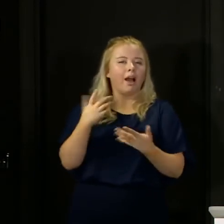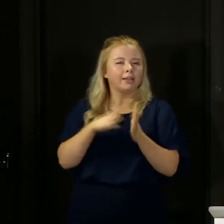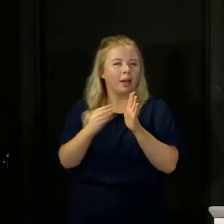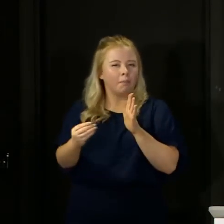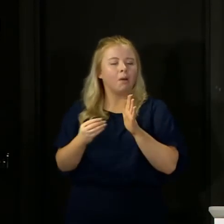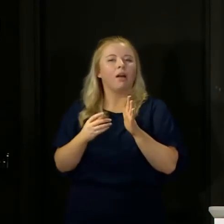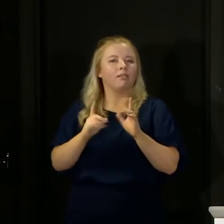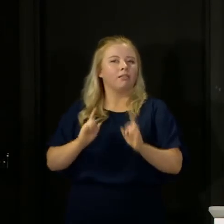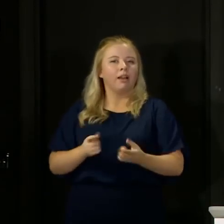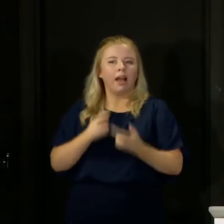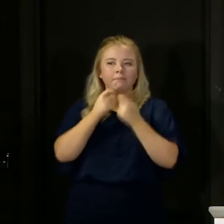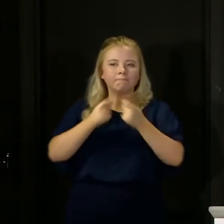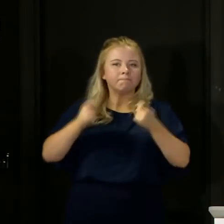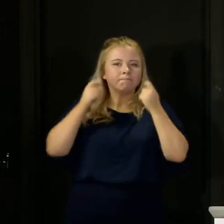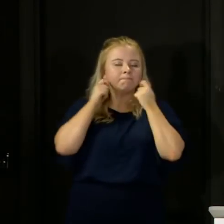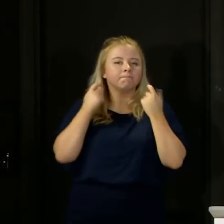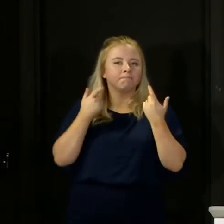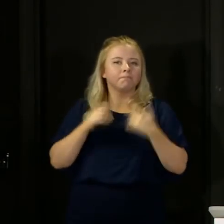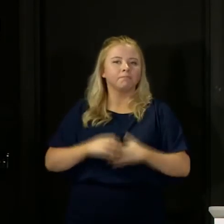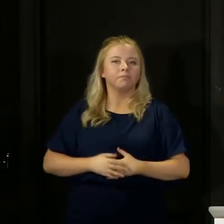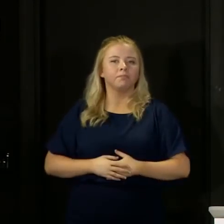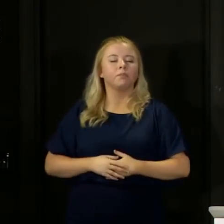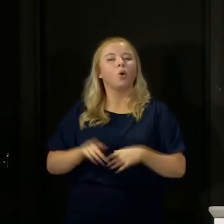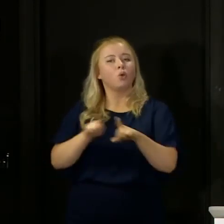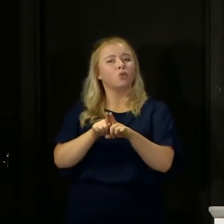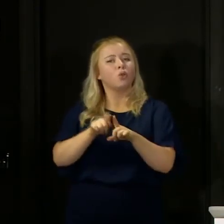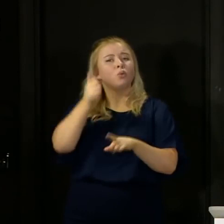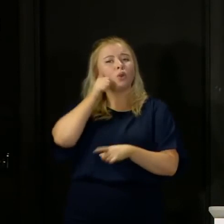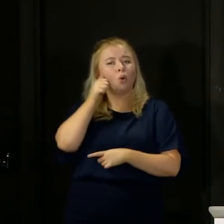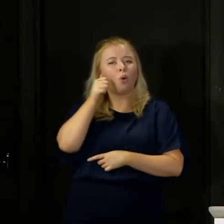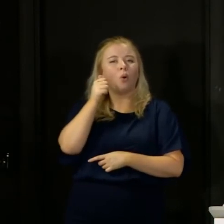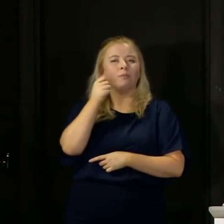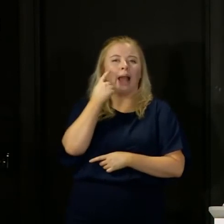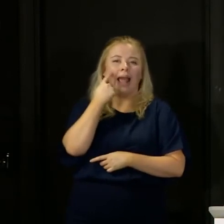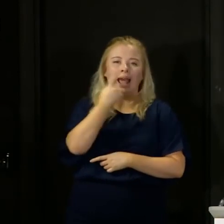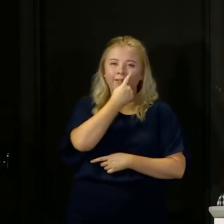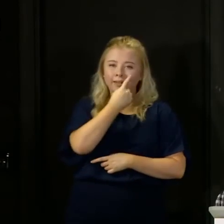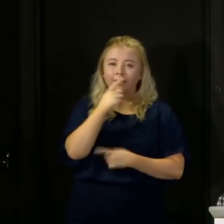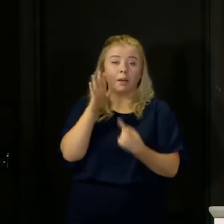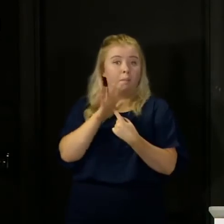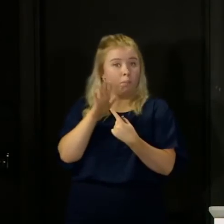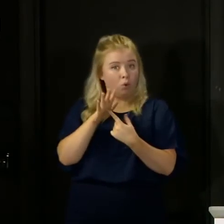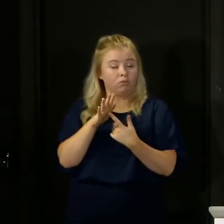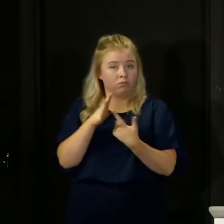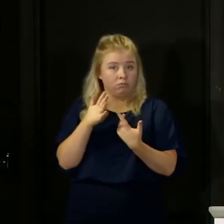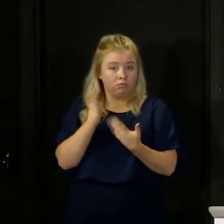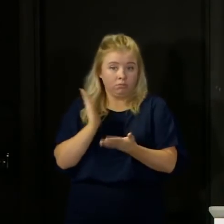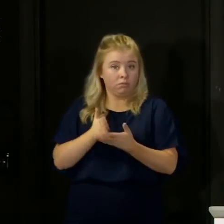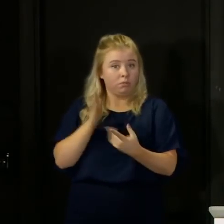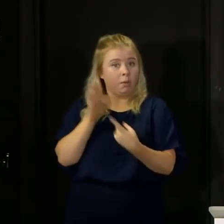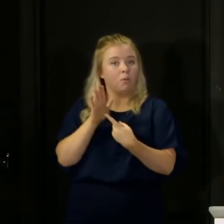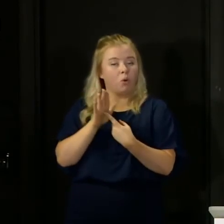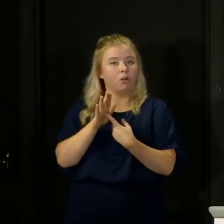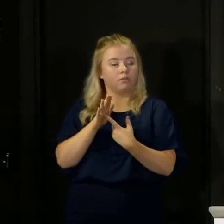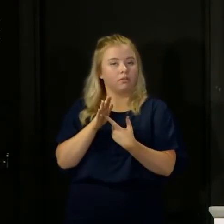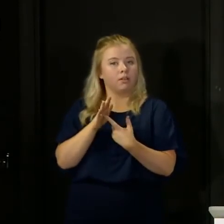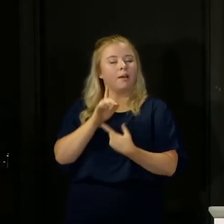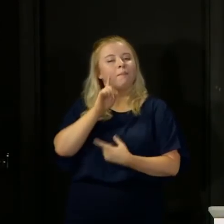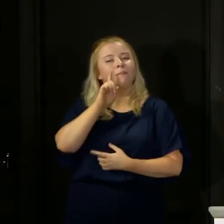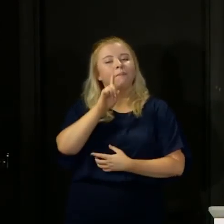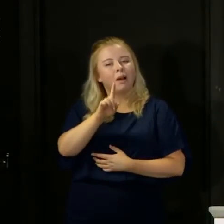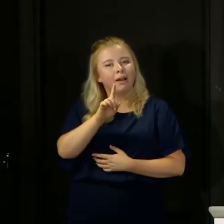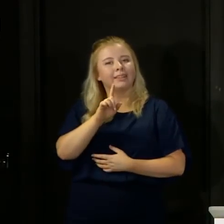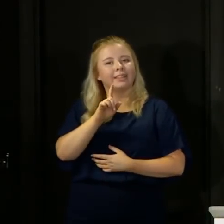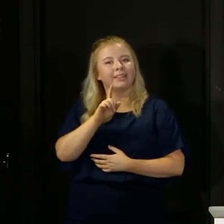plus the fact we acknowledge that the evidence on this is, I think, important and strong enough to recommend that we do it, but,